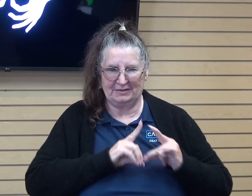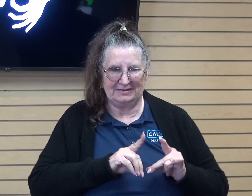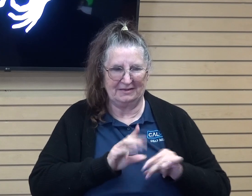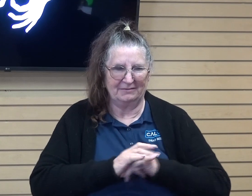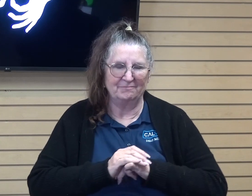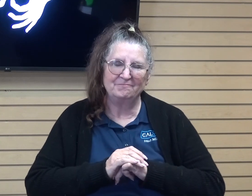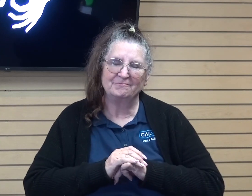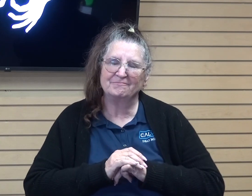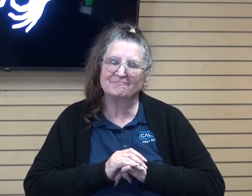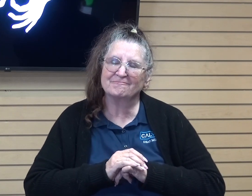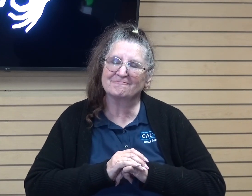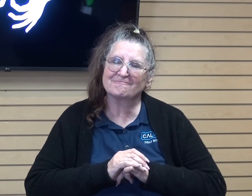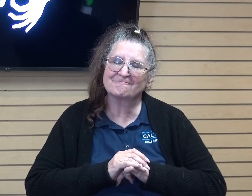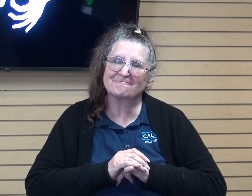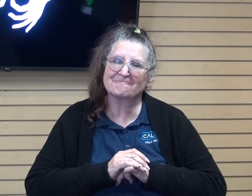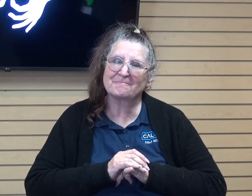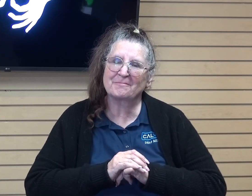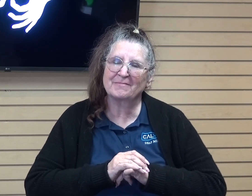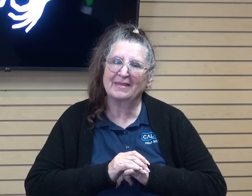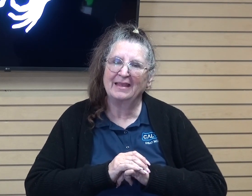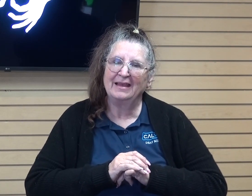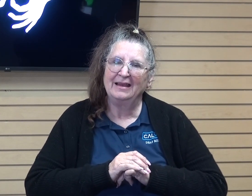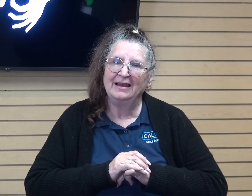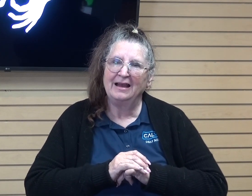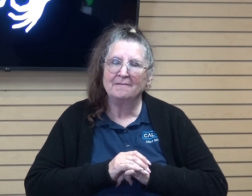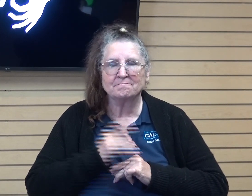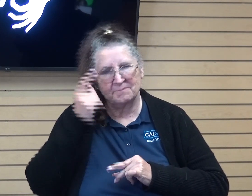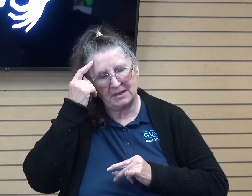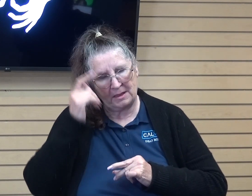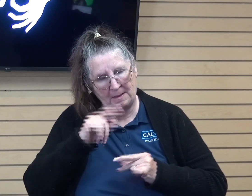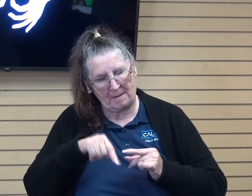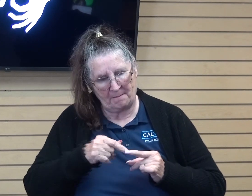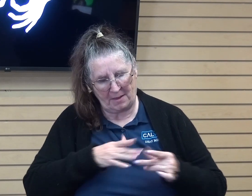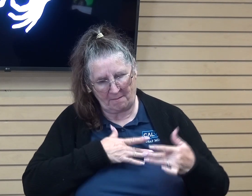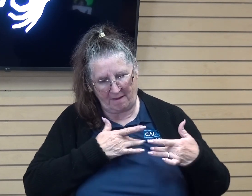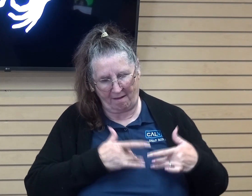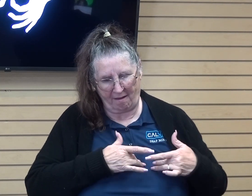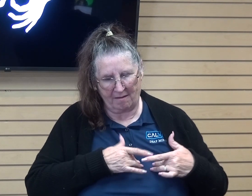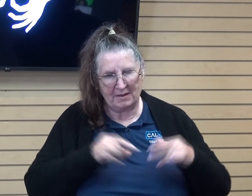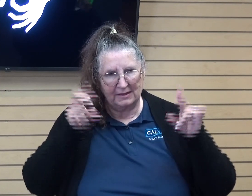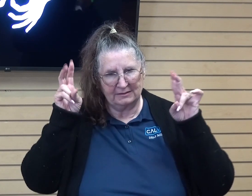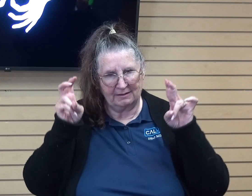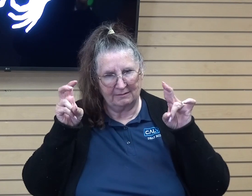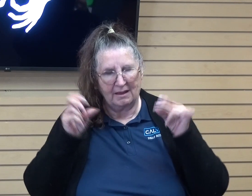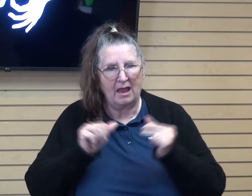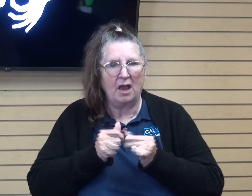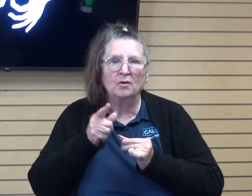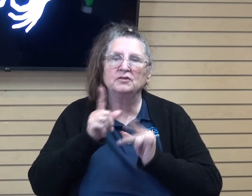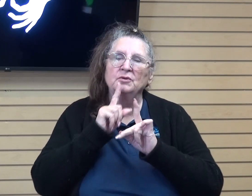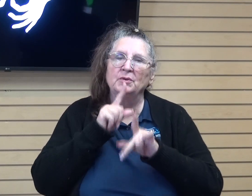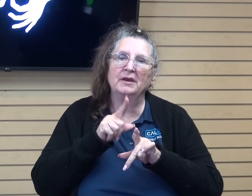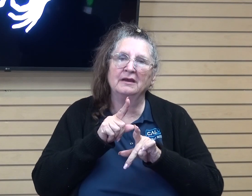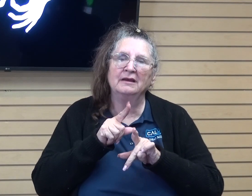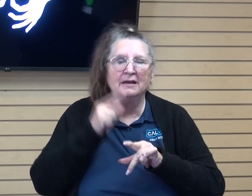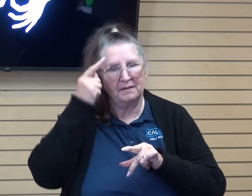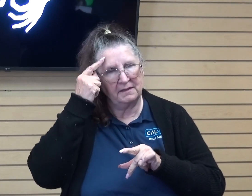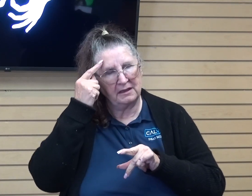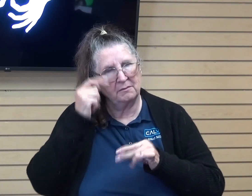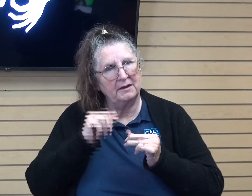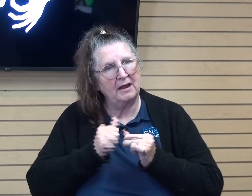just thinking about my heart, the title today is How Would You React? And just thinking about how I react